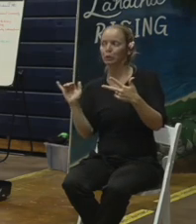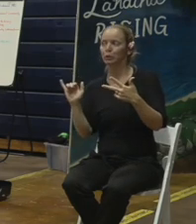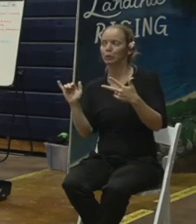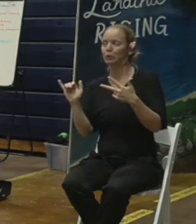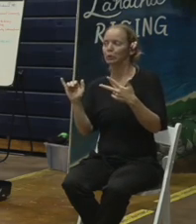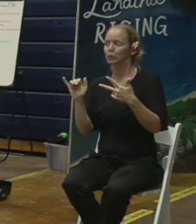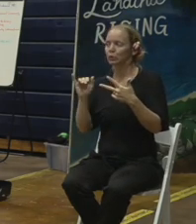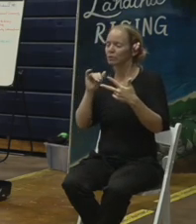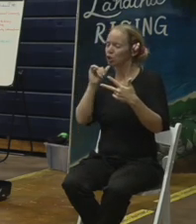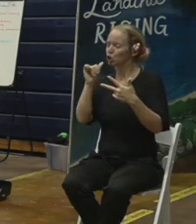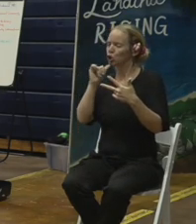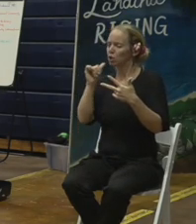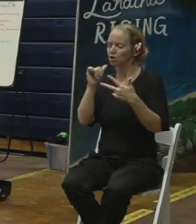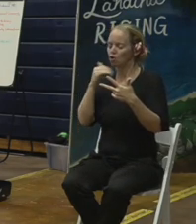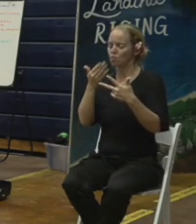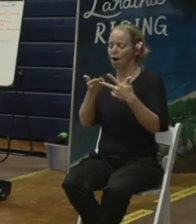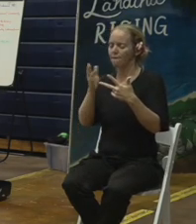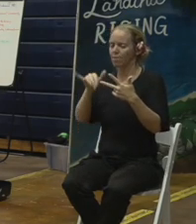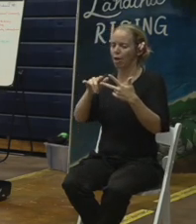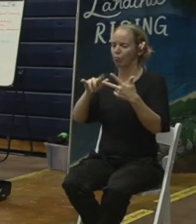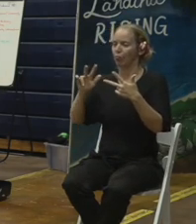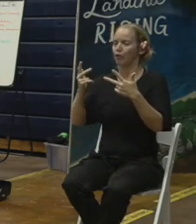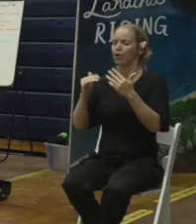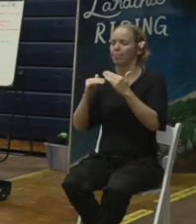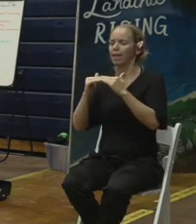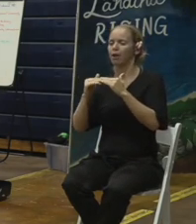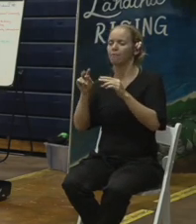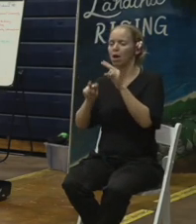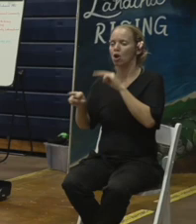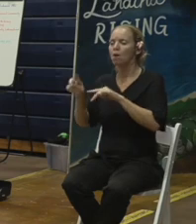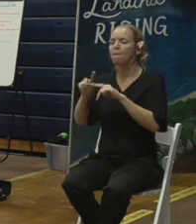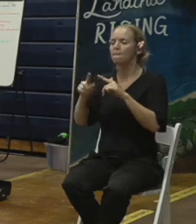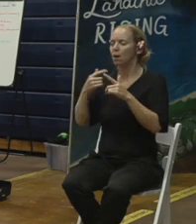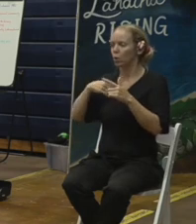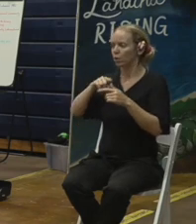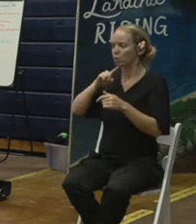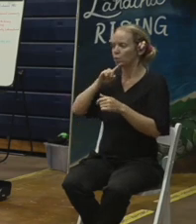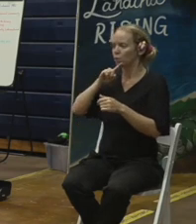ensure that that dust and ash is controlled throughout the process